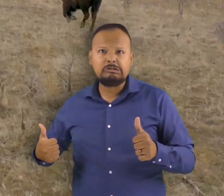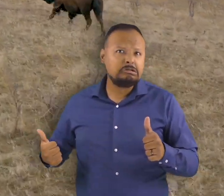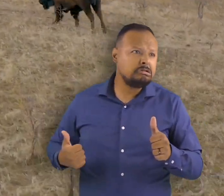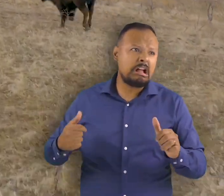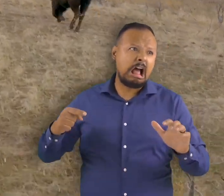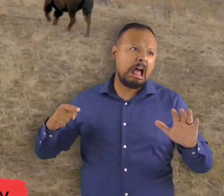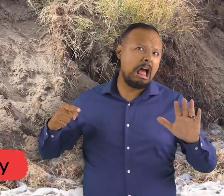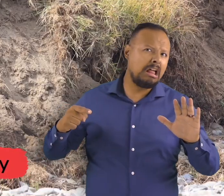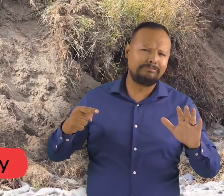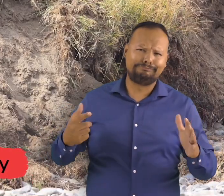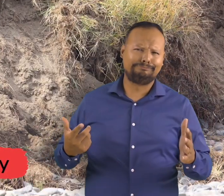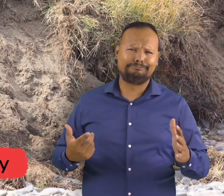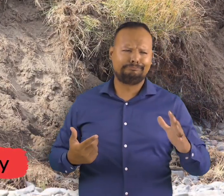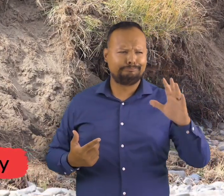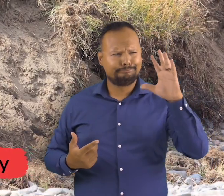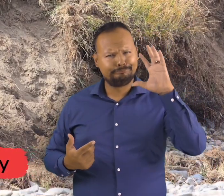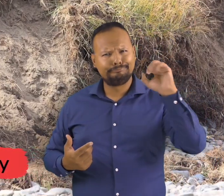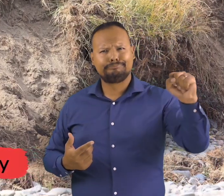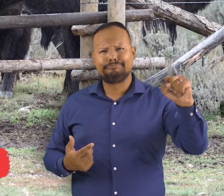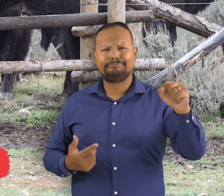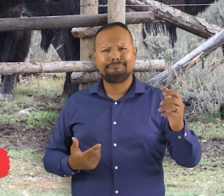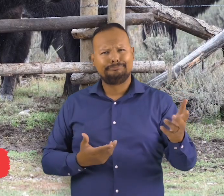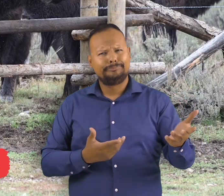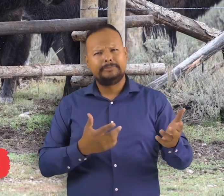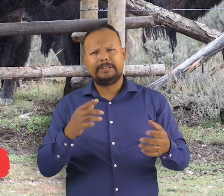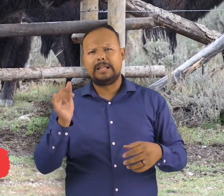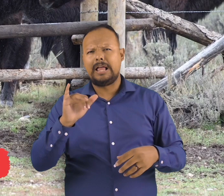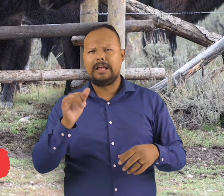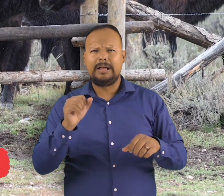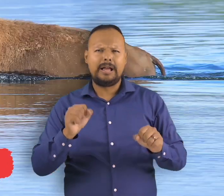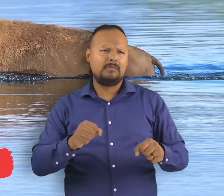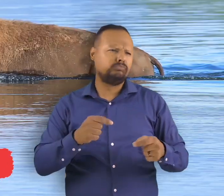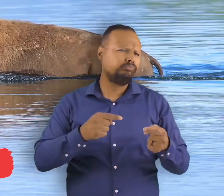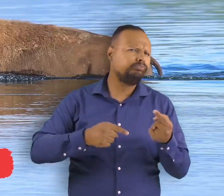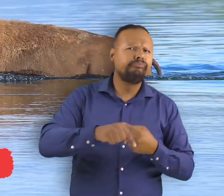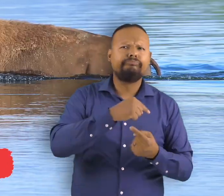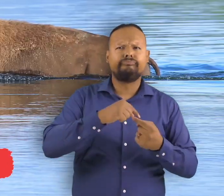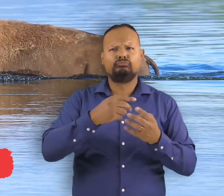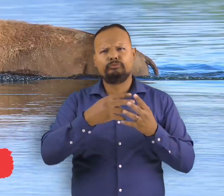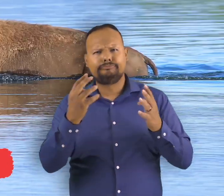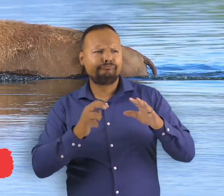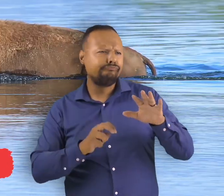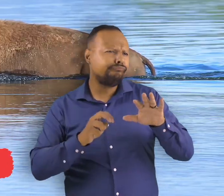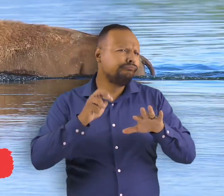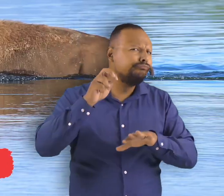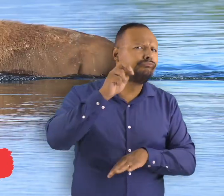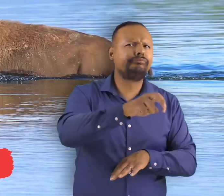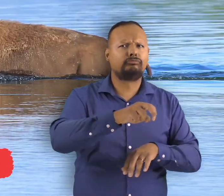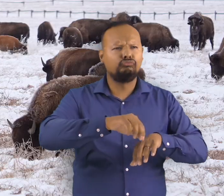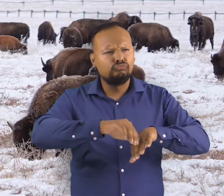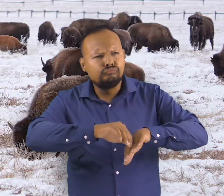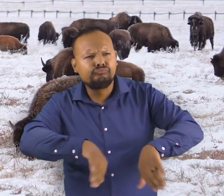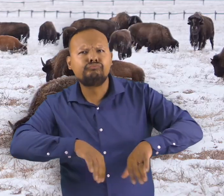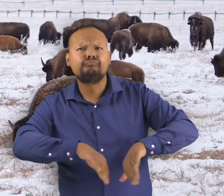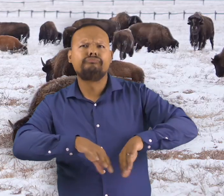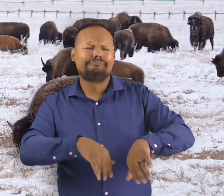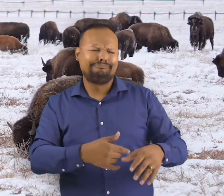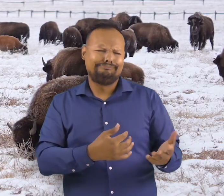they can spin around quickly jump high fences and are strong swimmers how does the